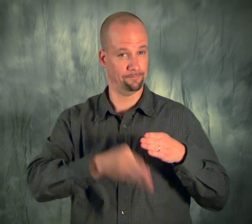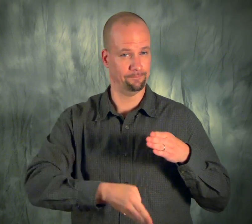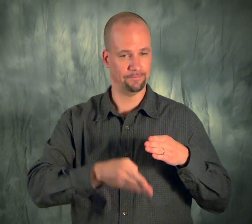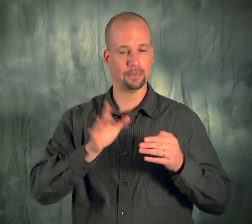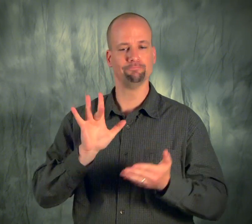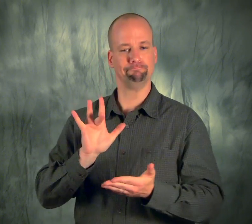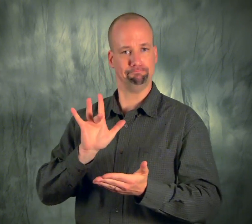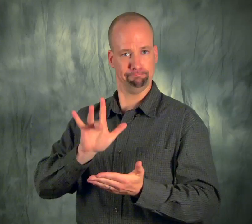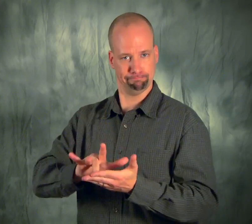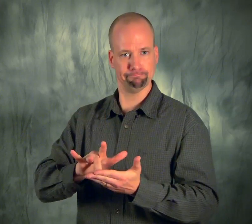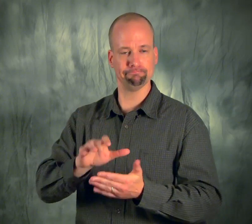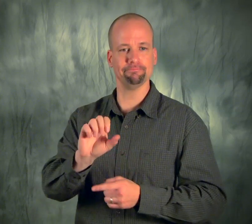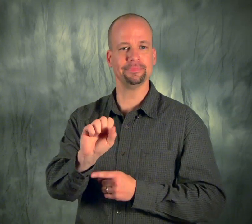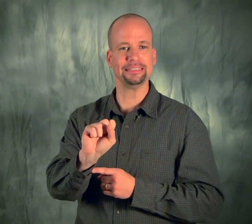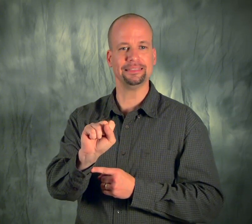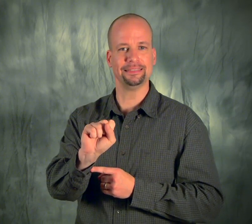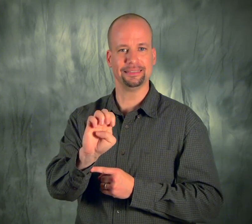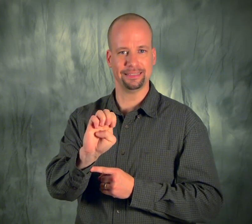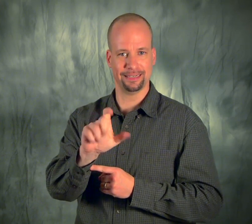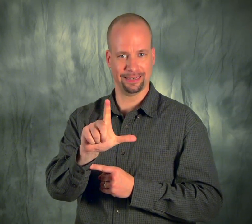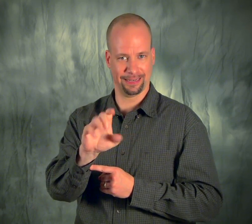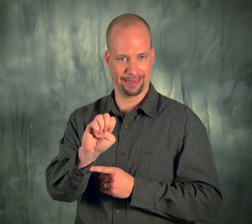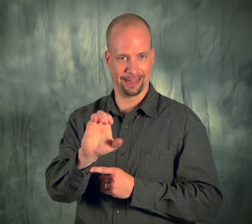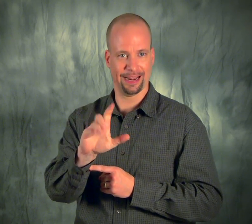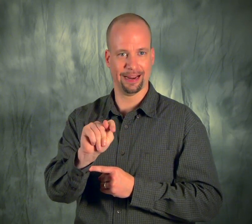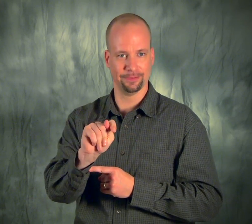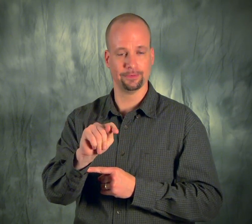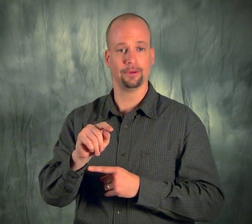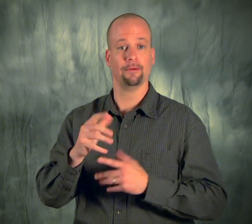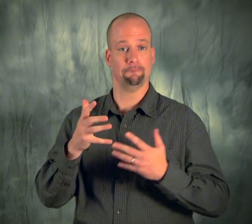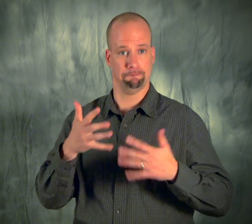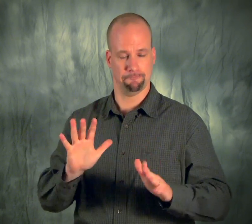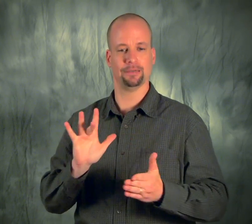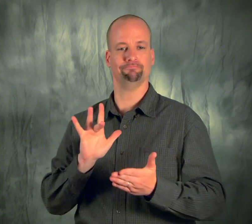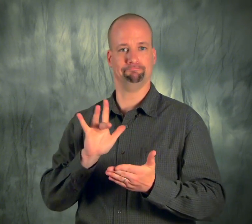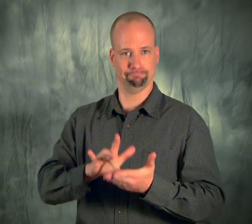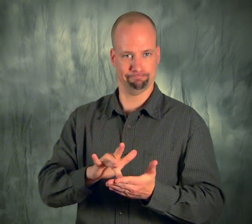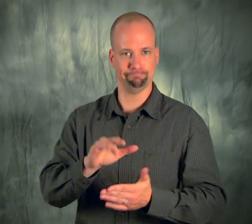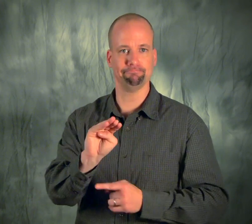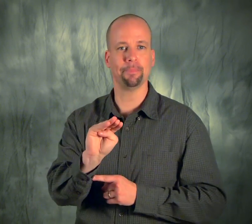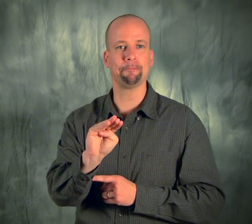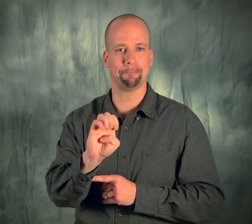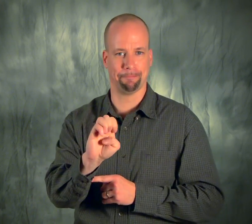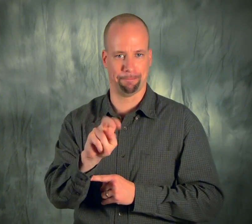When finished, press Select and then Menu.